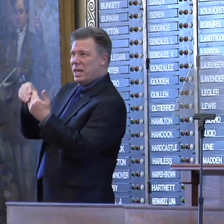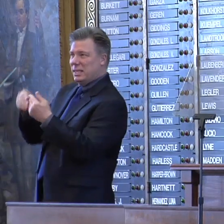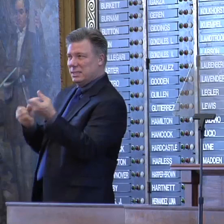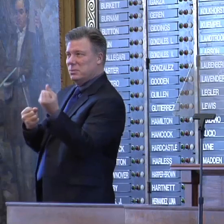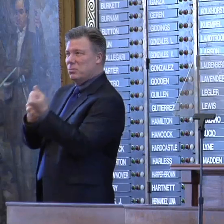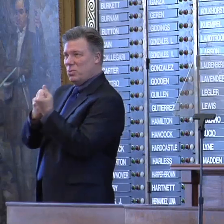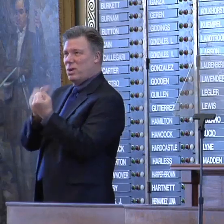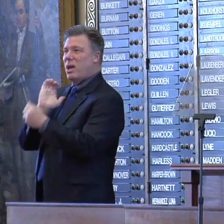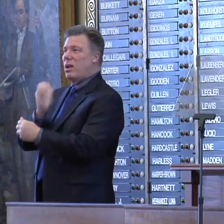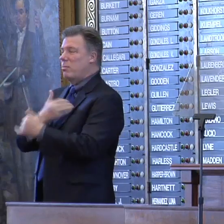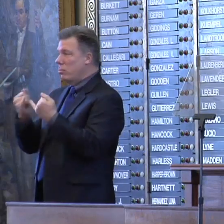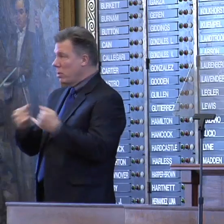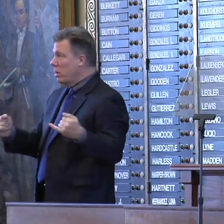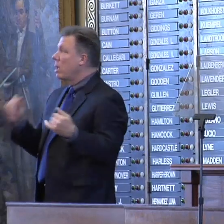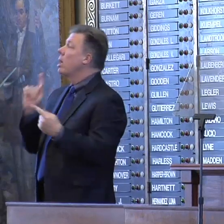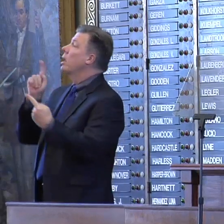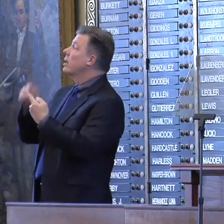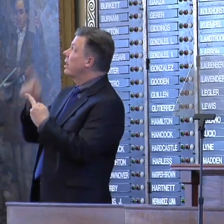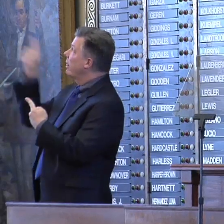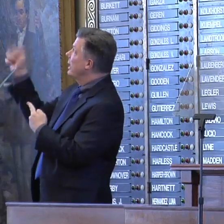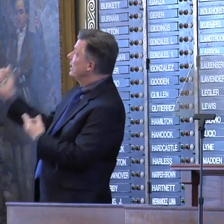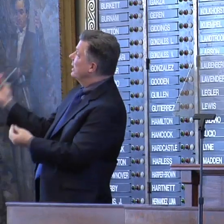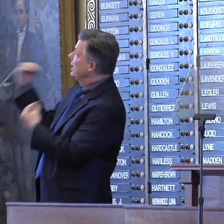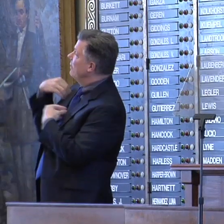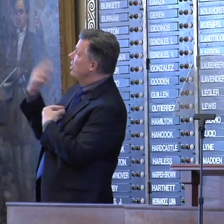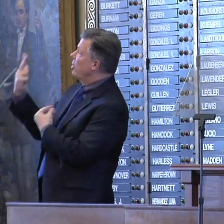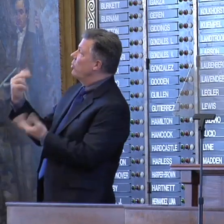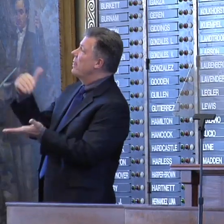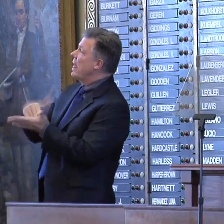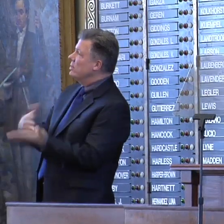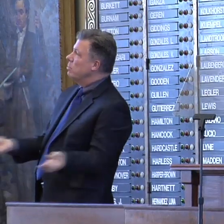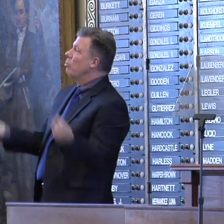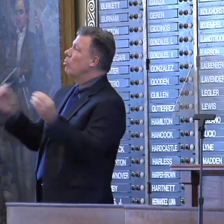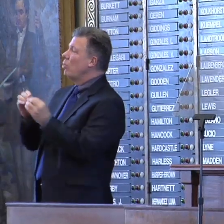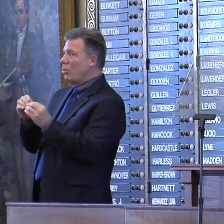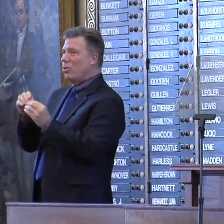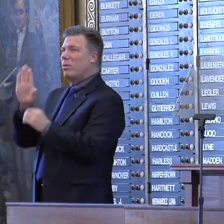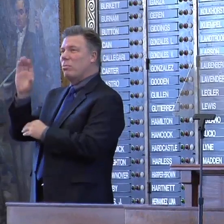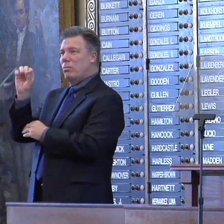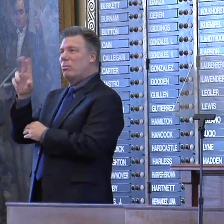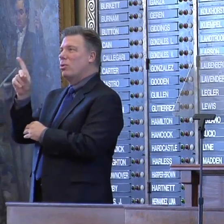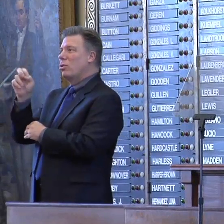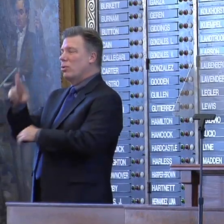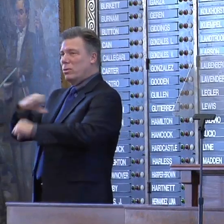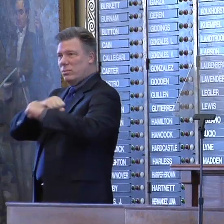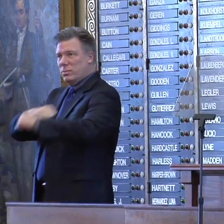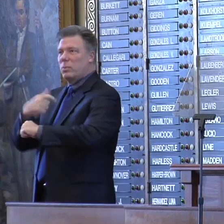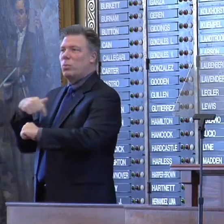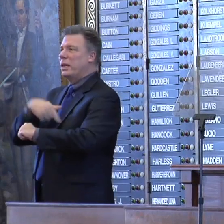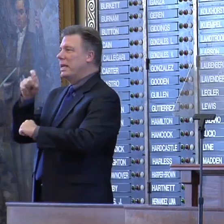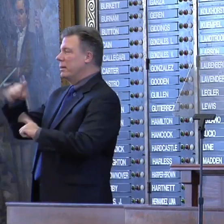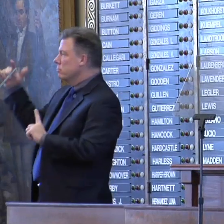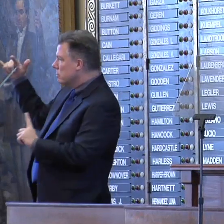they can provide those 3,000 more border patrol agents. We also need predator drones flying along